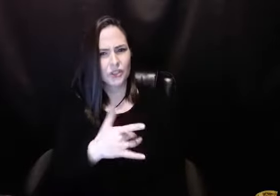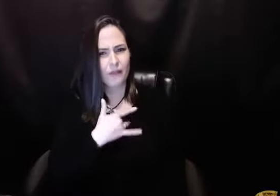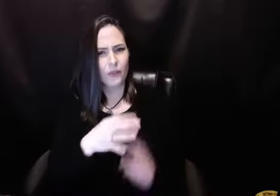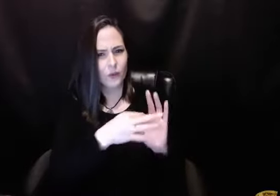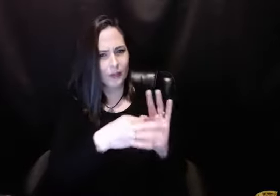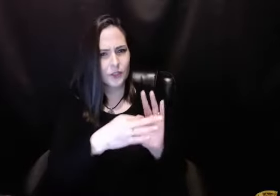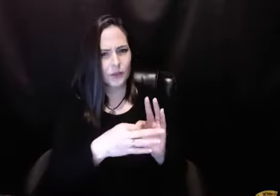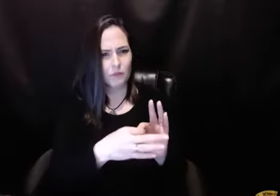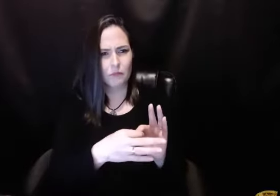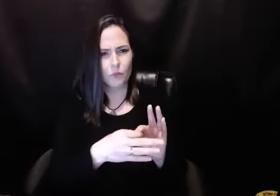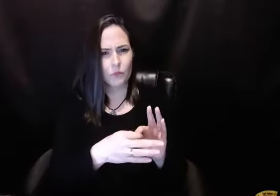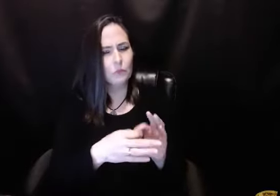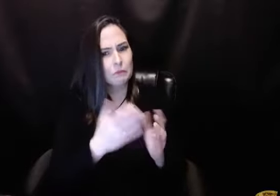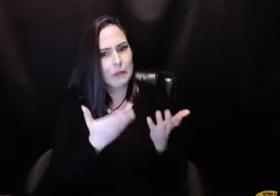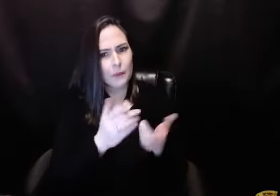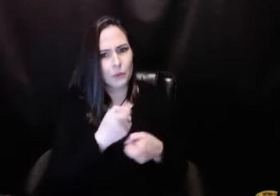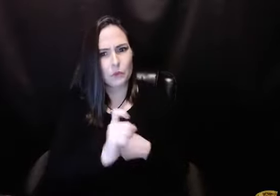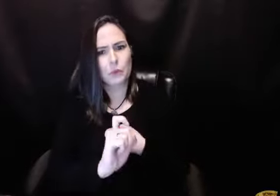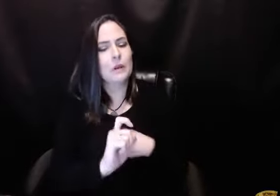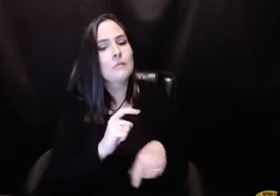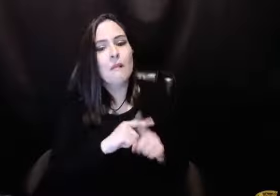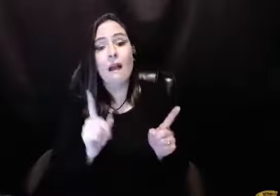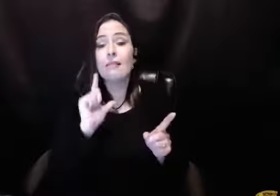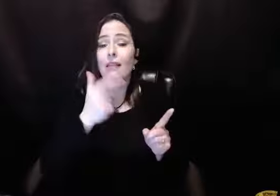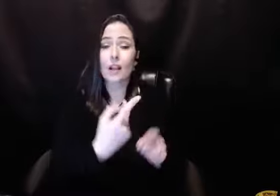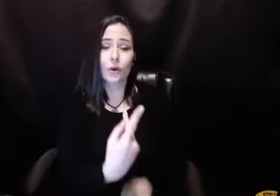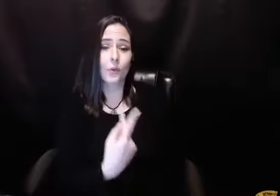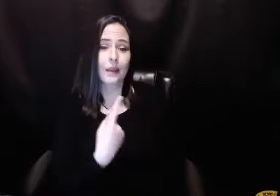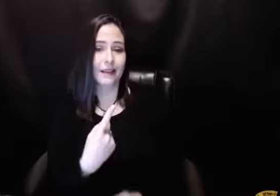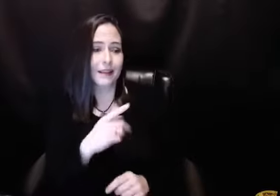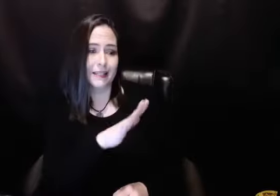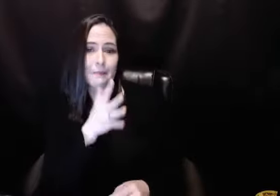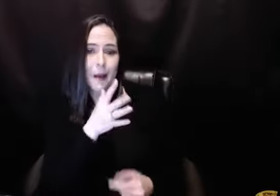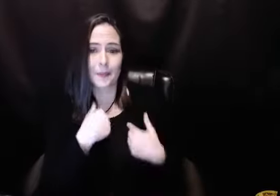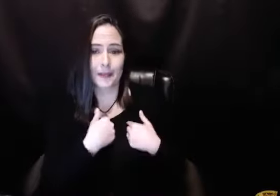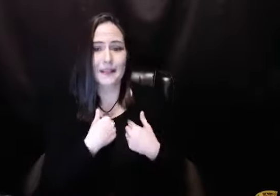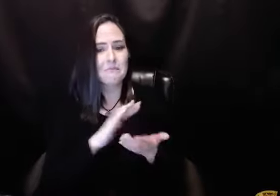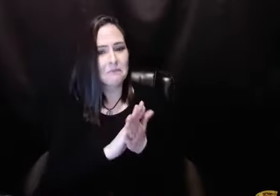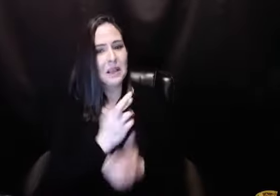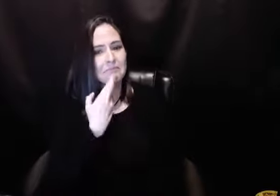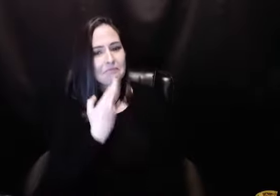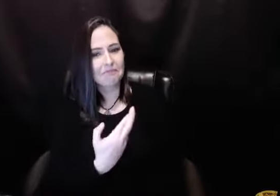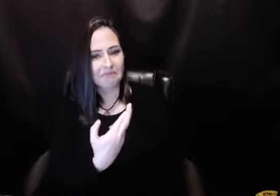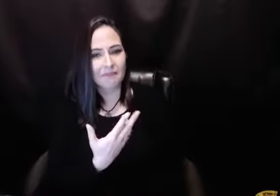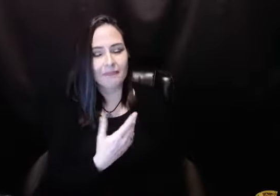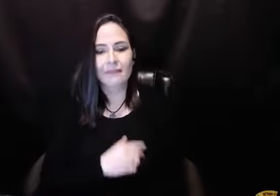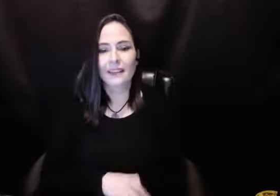his mother was threatened at first. But then after a while, we became really close friends.